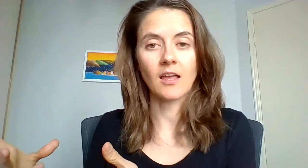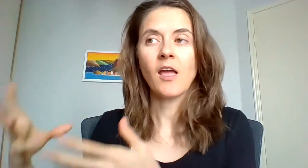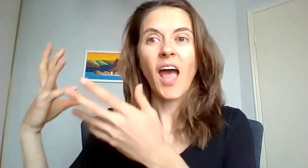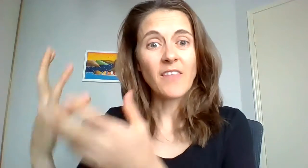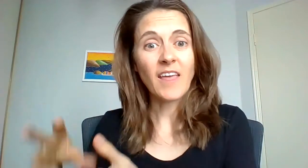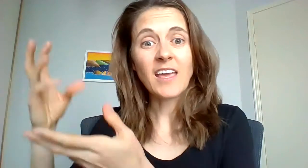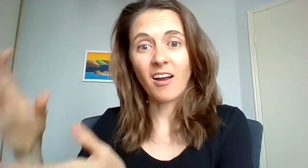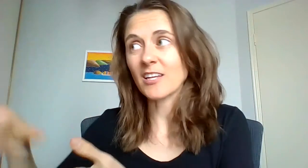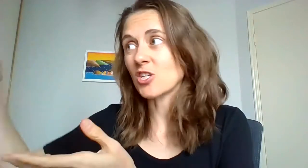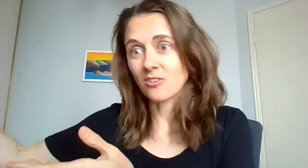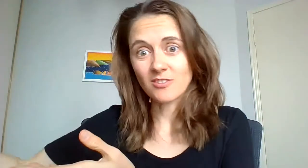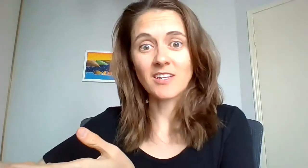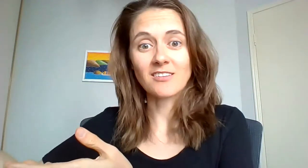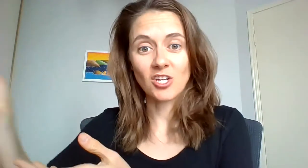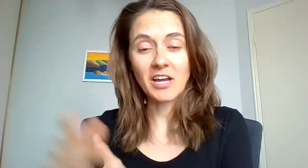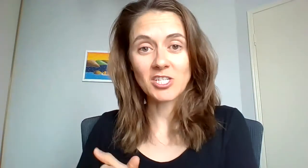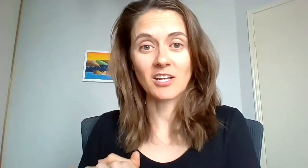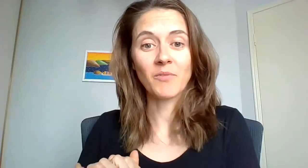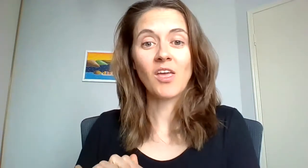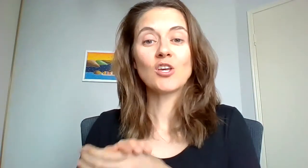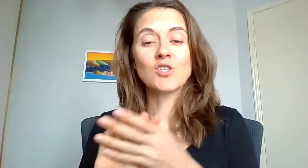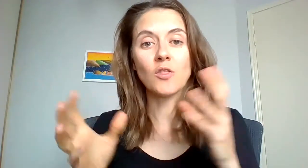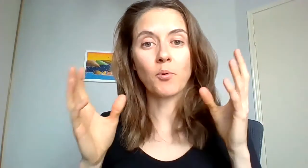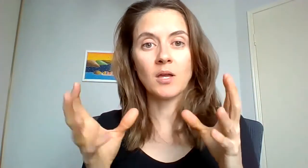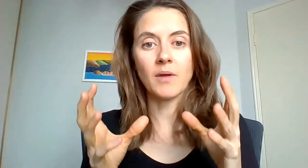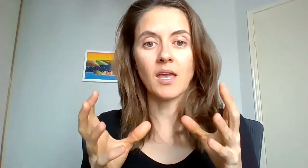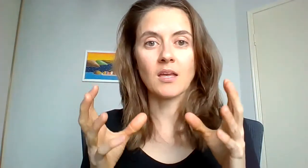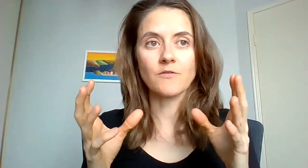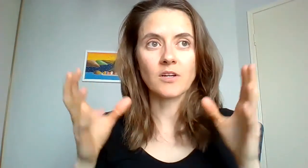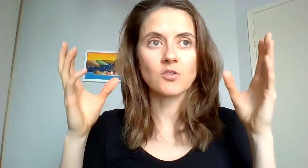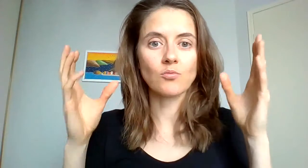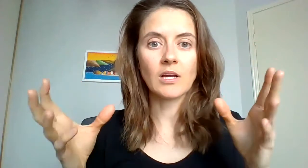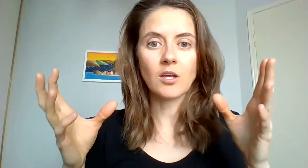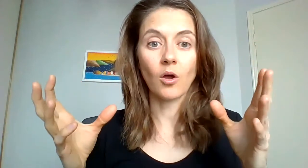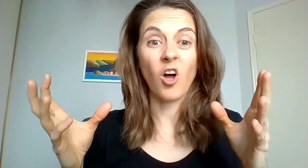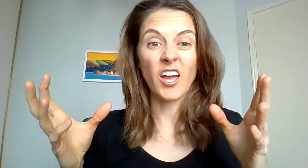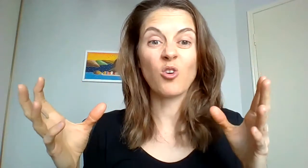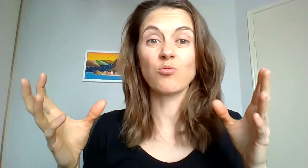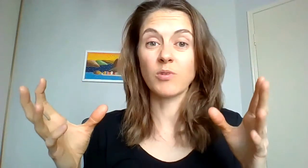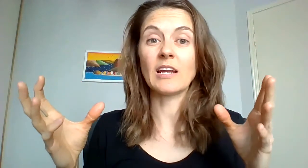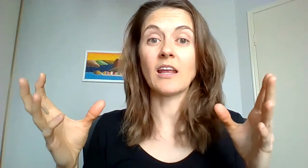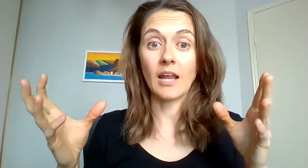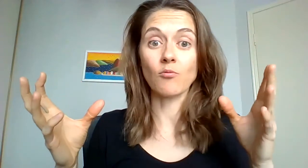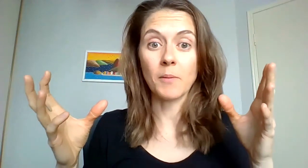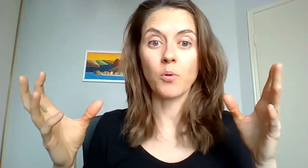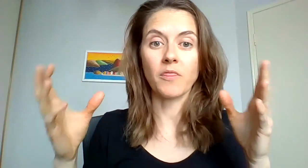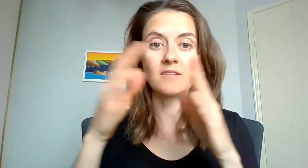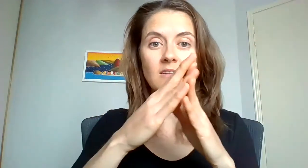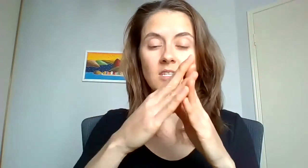and then they carry that shit on to the next generation. So the point being is for us to really go I could really let rip with this instead